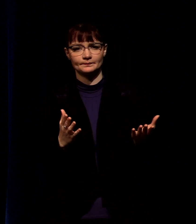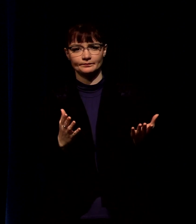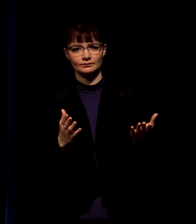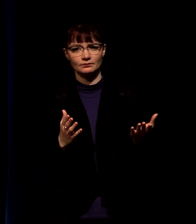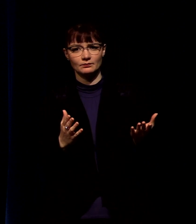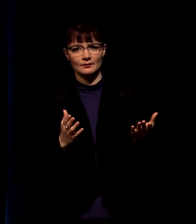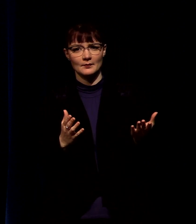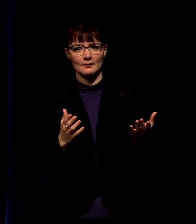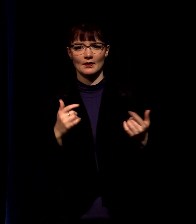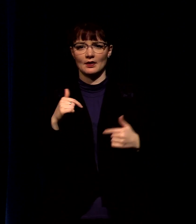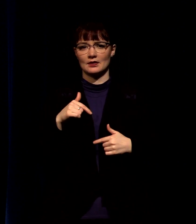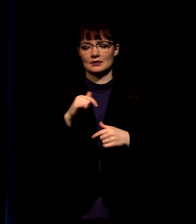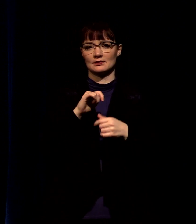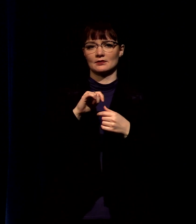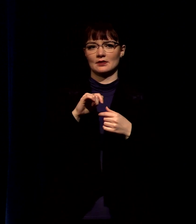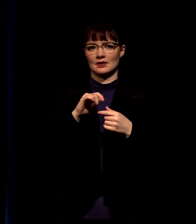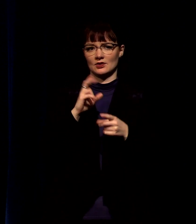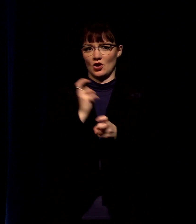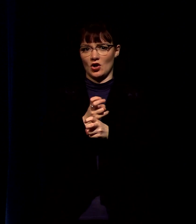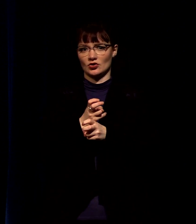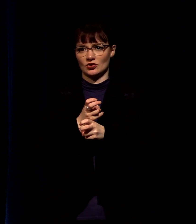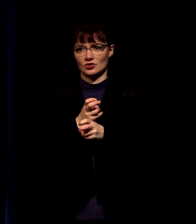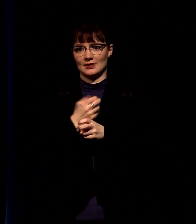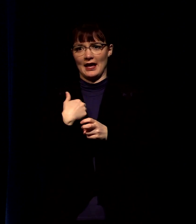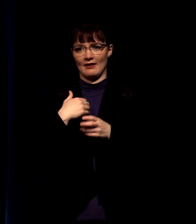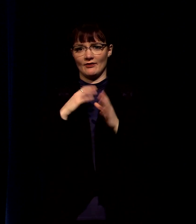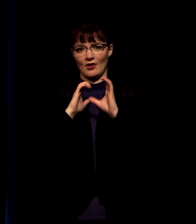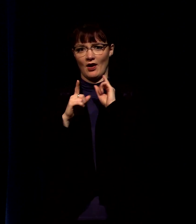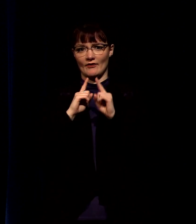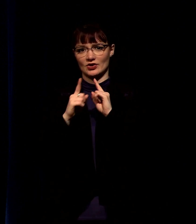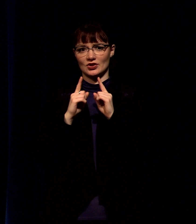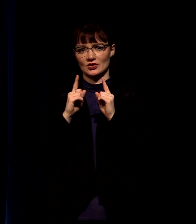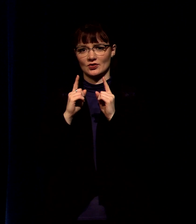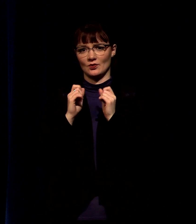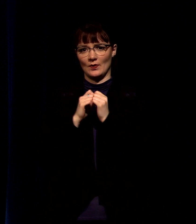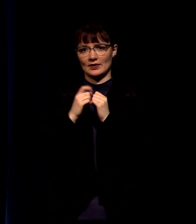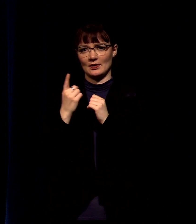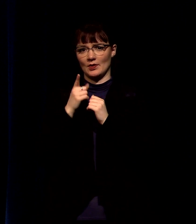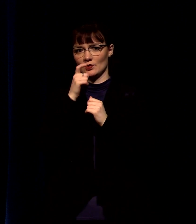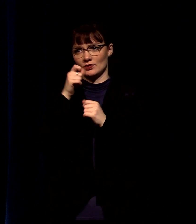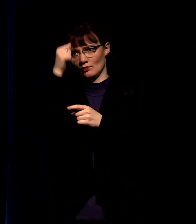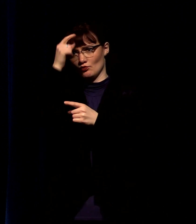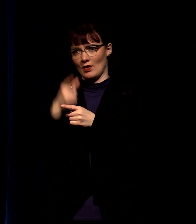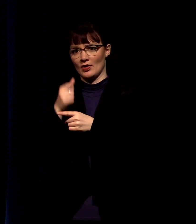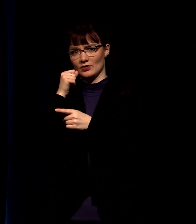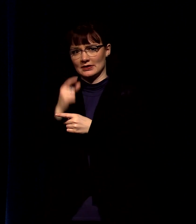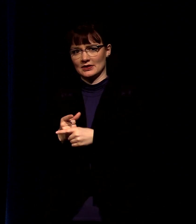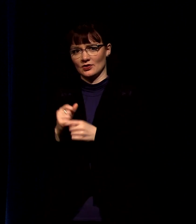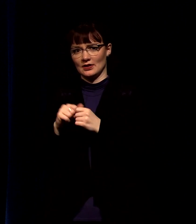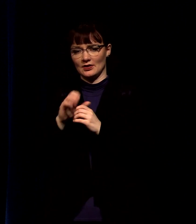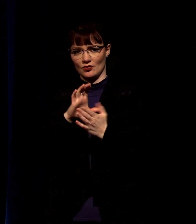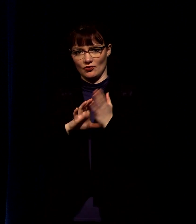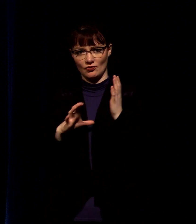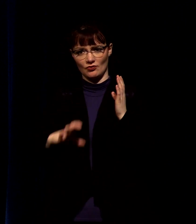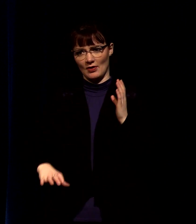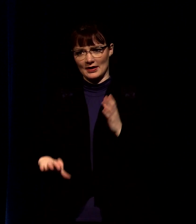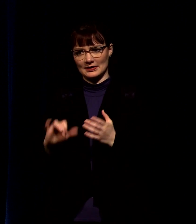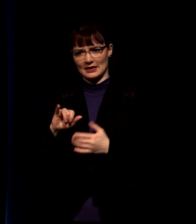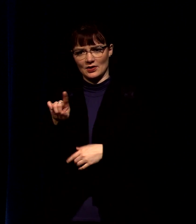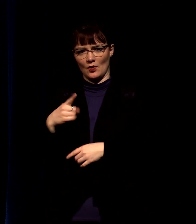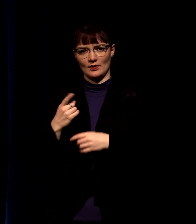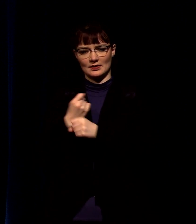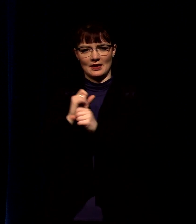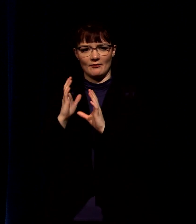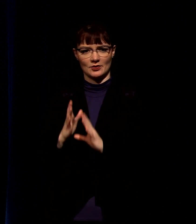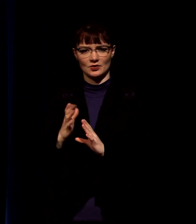the only safe places you can have civil dialogue was is with a brother and sister in jesus who has some disagreements with you and we need to lean into that